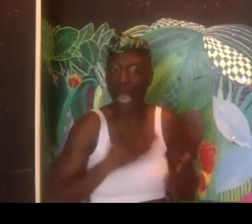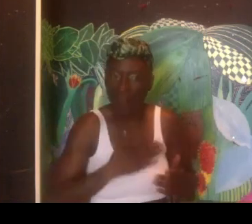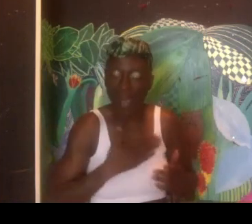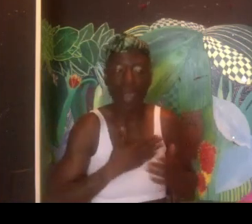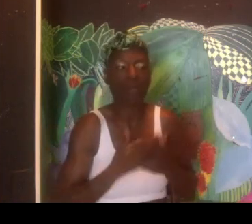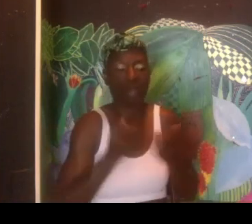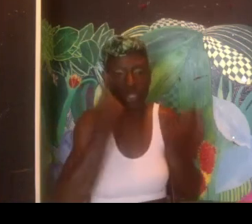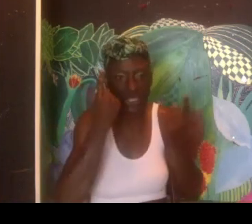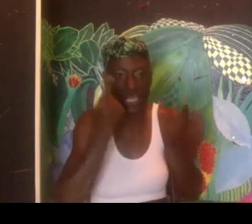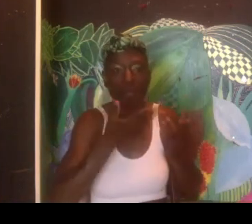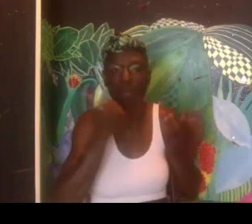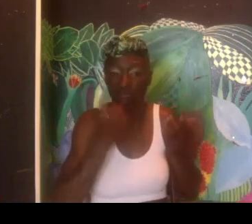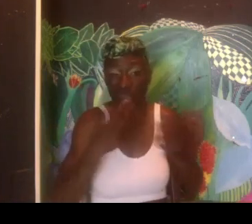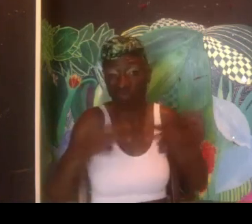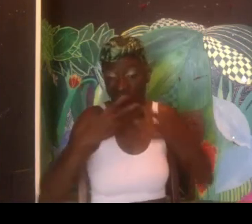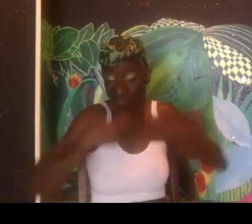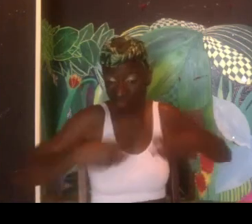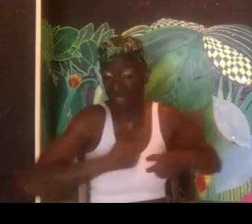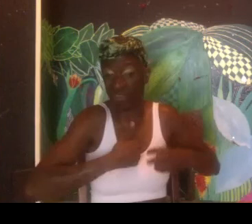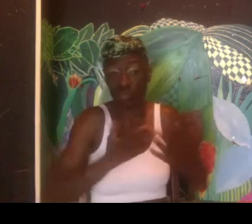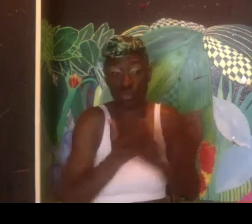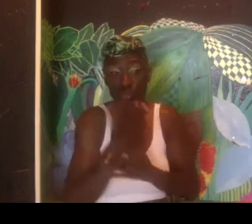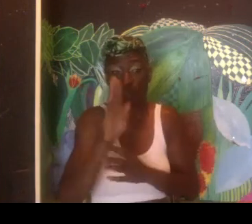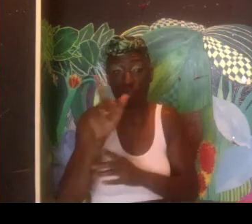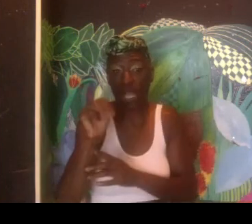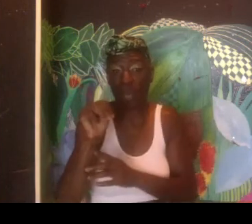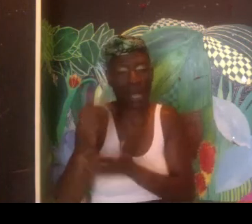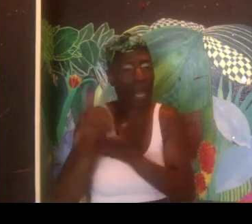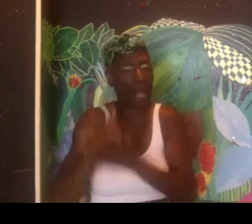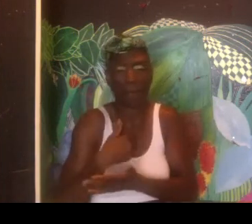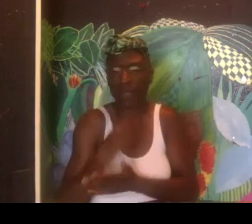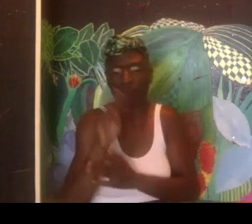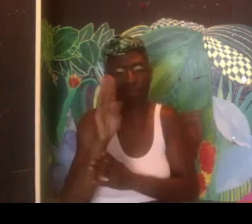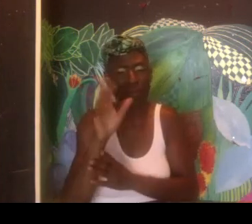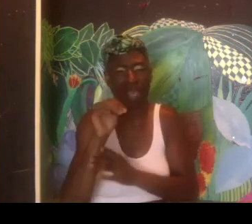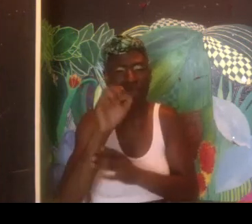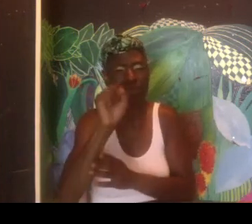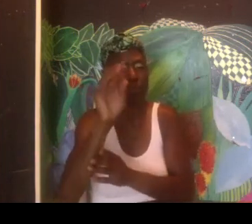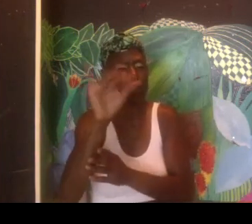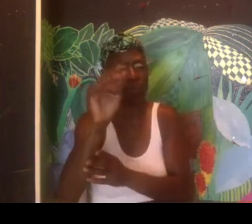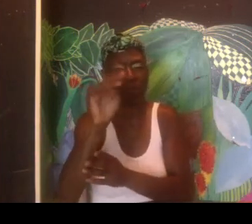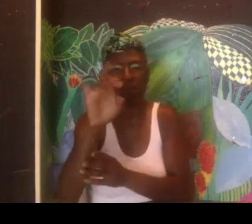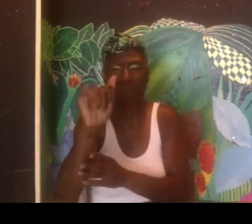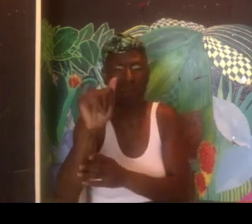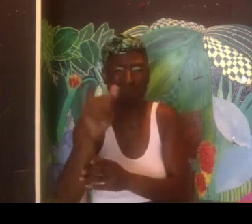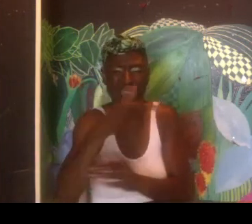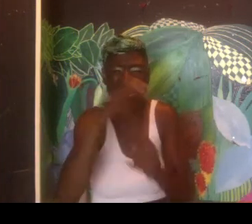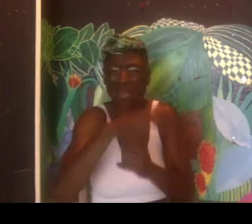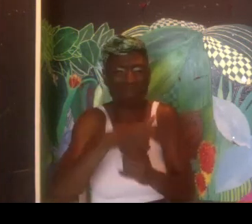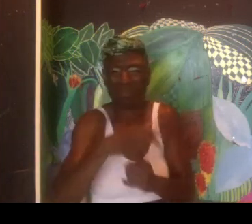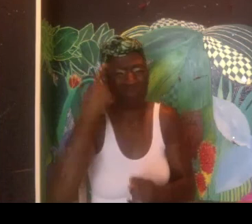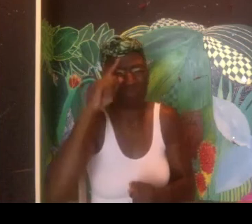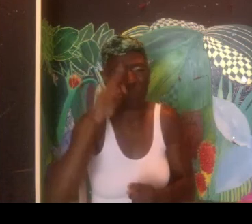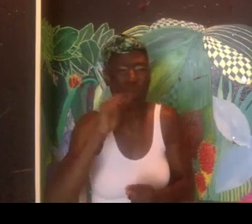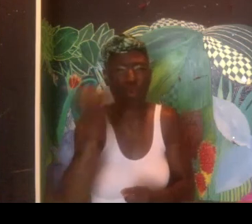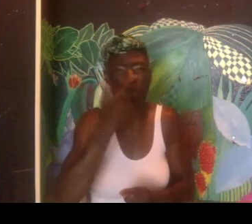really support each other. Um, so, I'm happy that I have that better understanding and that I've been going through, uh, what I have been going